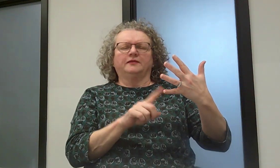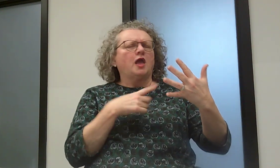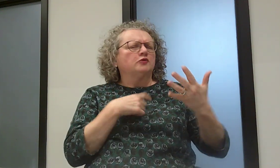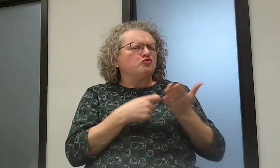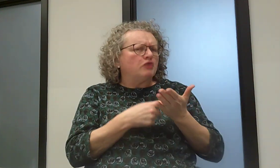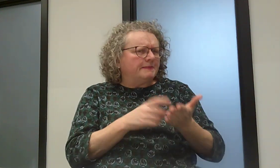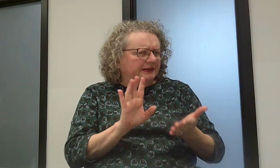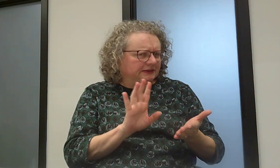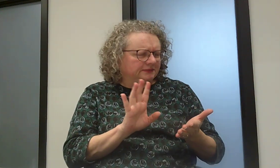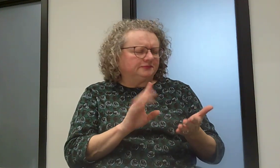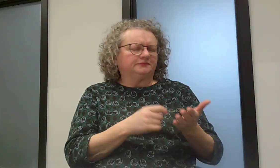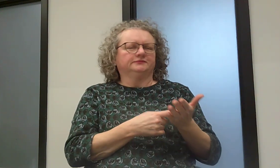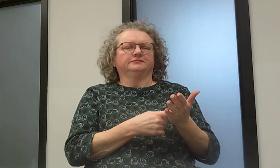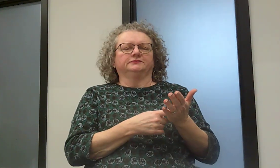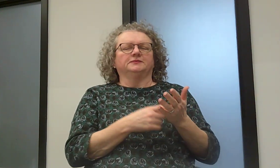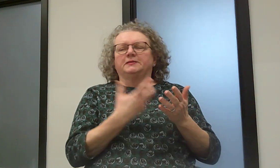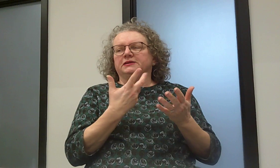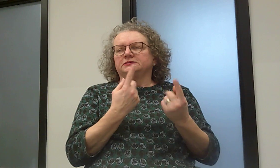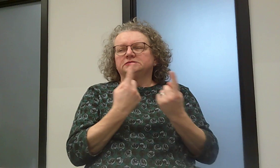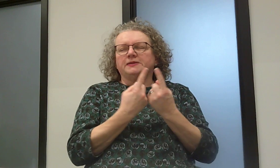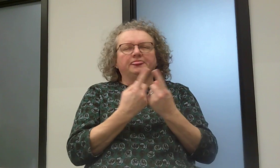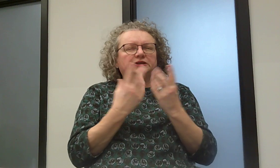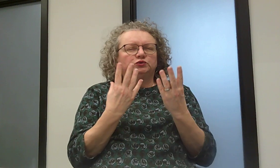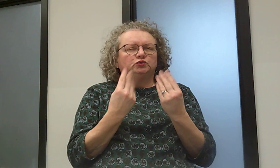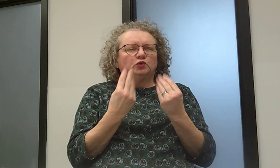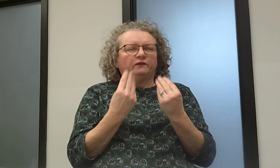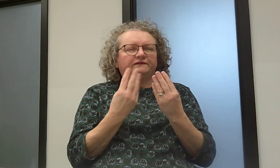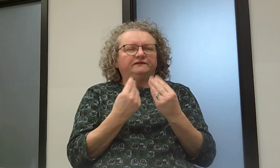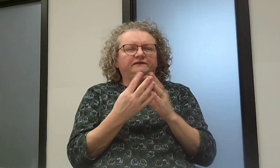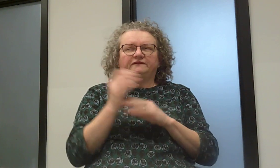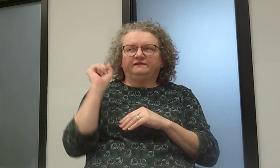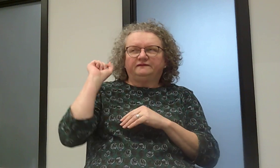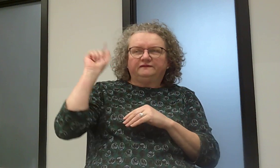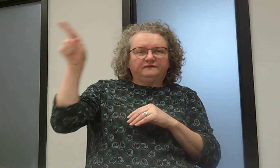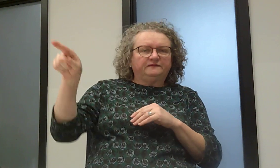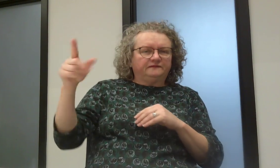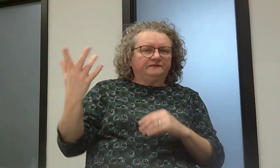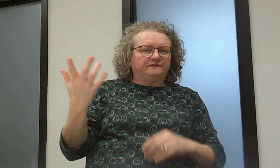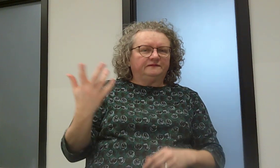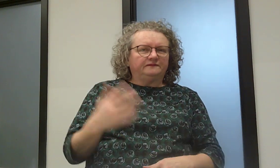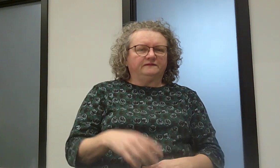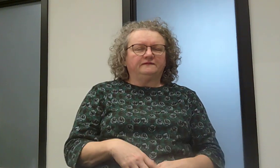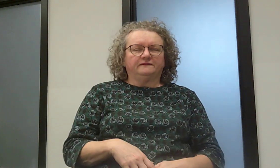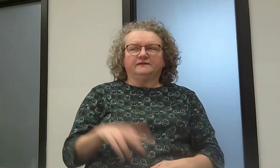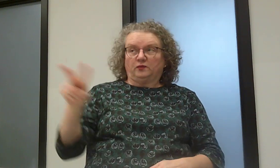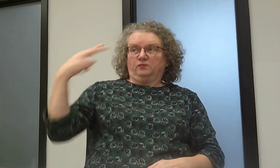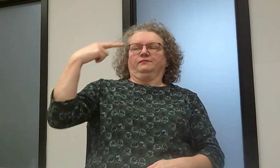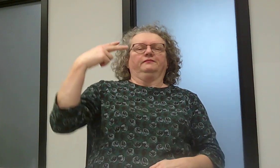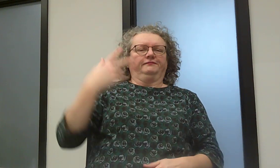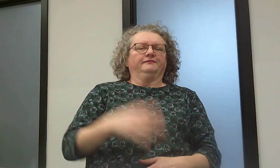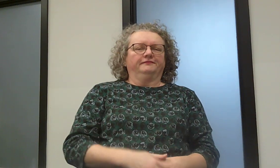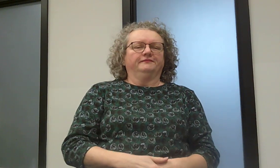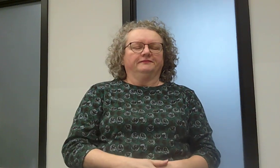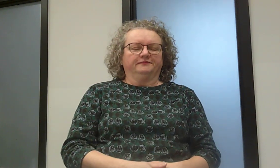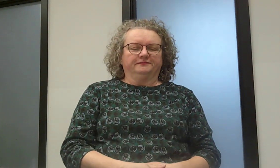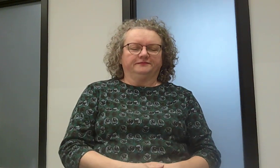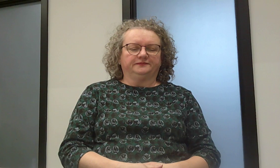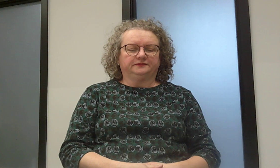fifthly i don't recommend this but if you've got something soft you could throw to them and that would get their attention